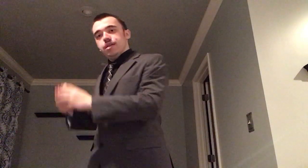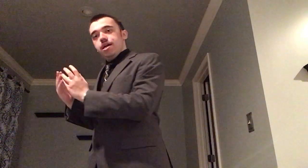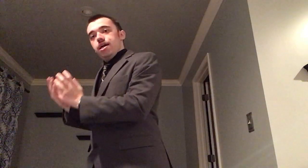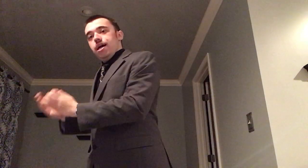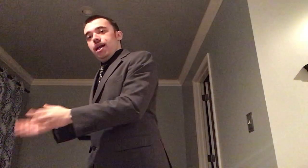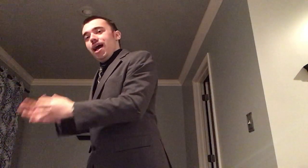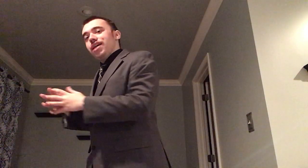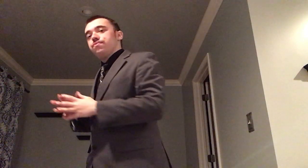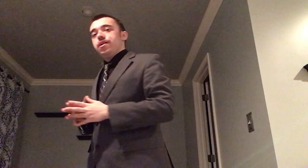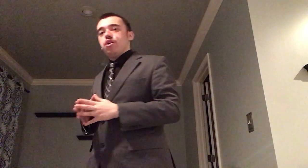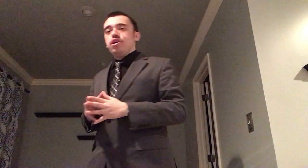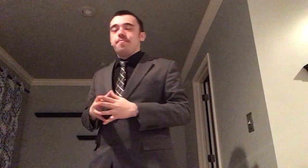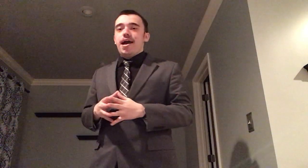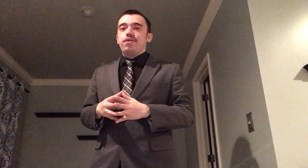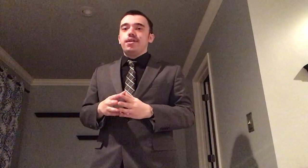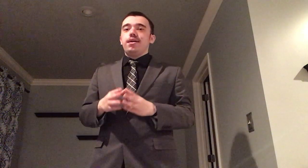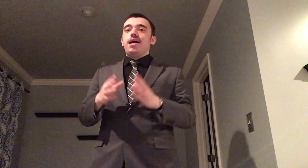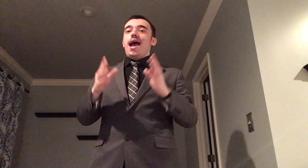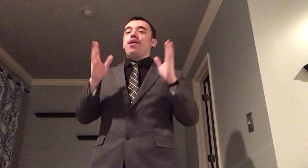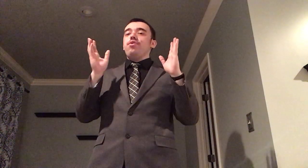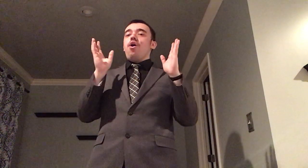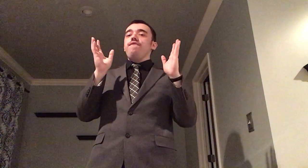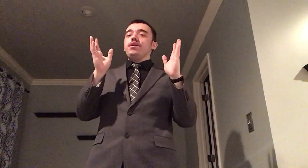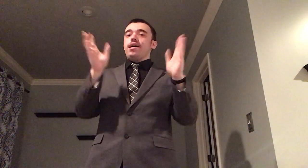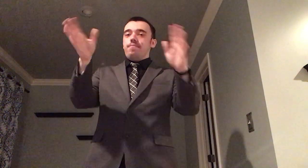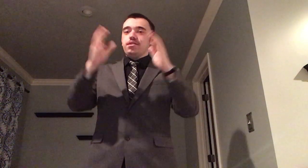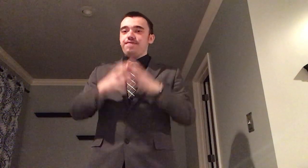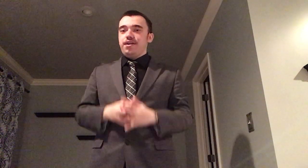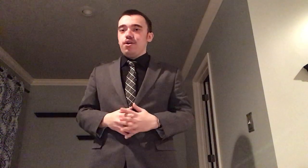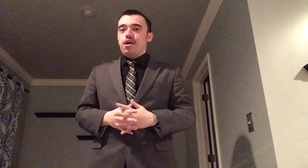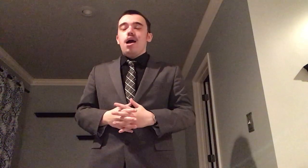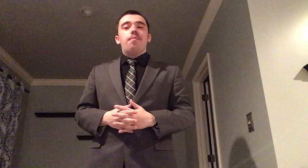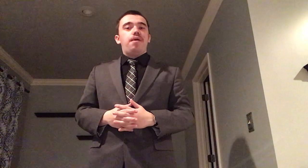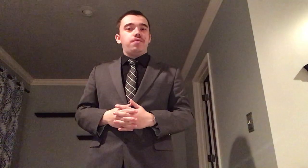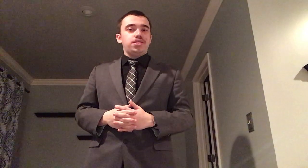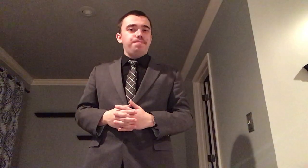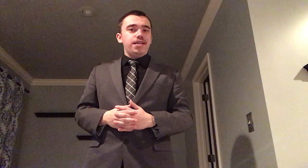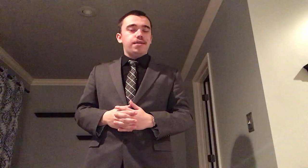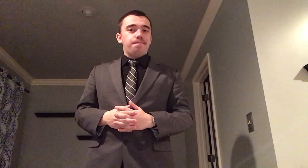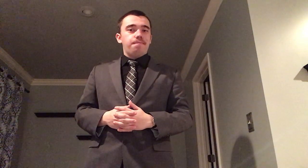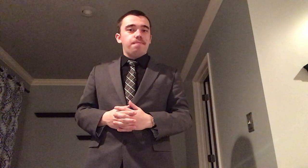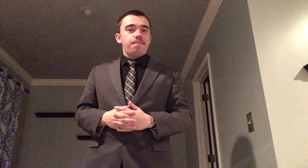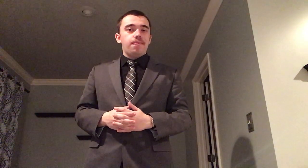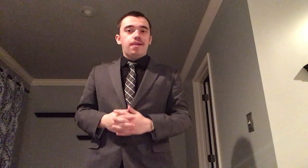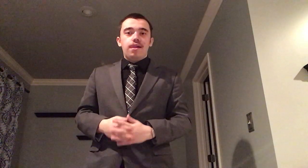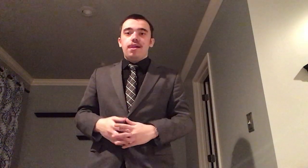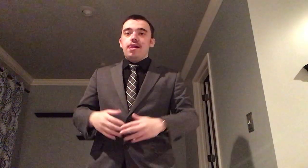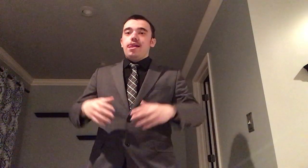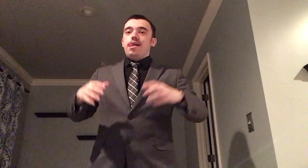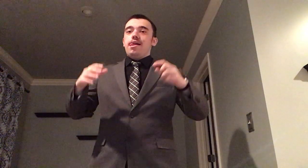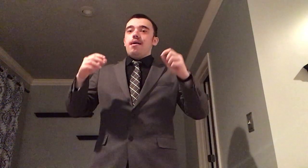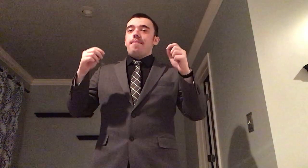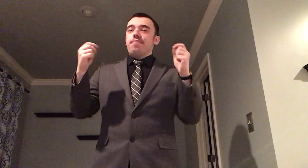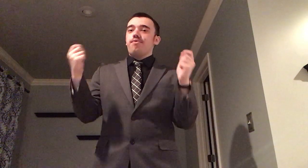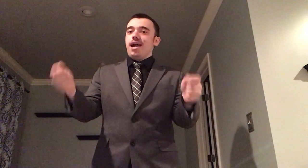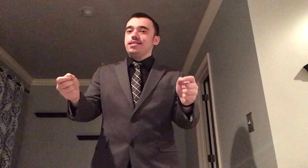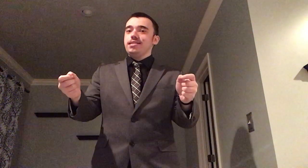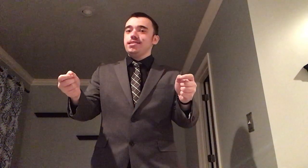and last we learned about how to overcome this fear of public speaking by practice